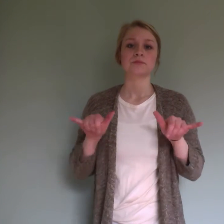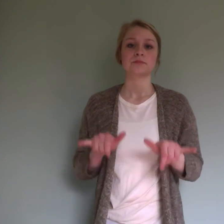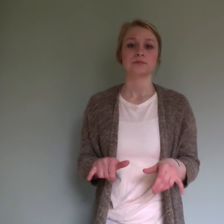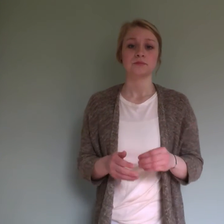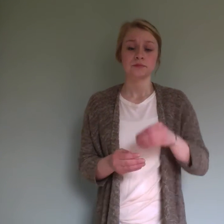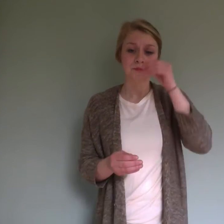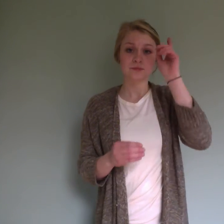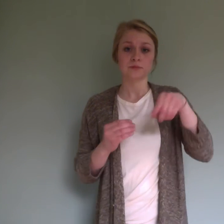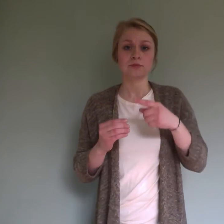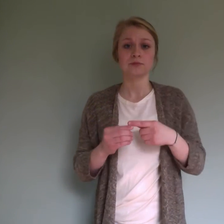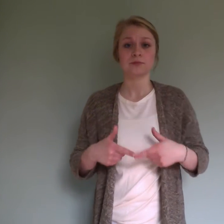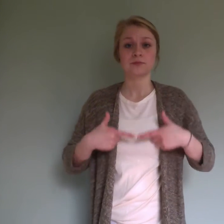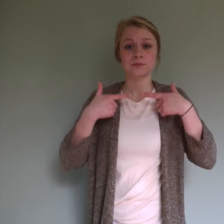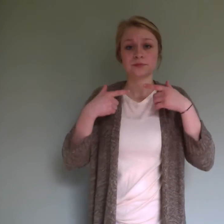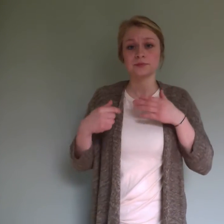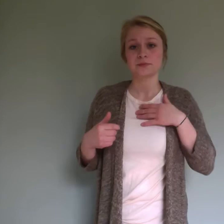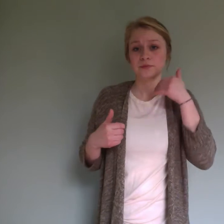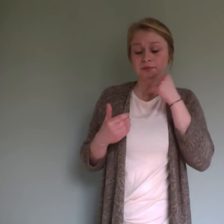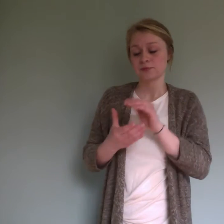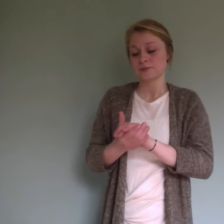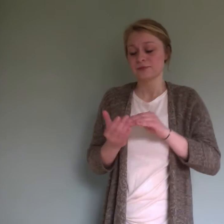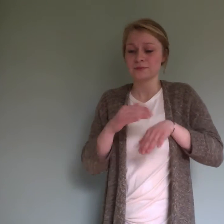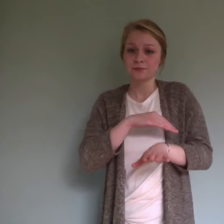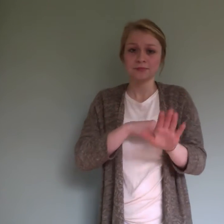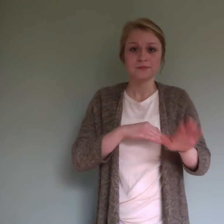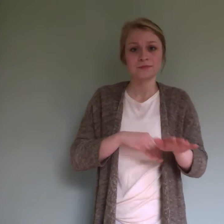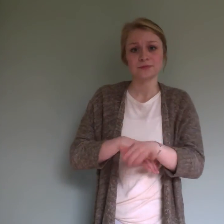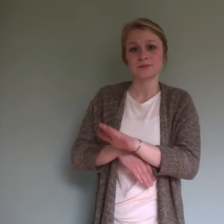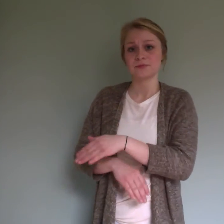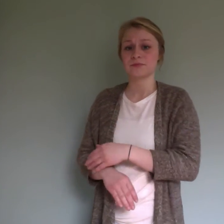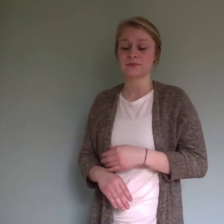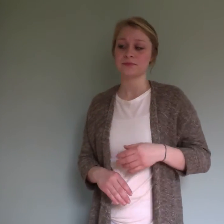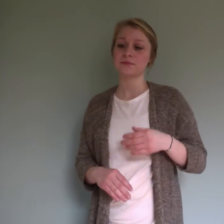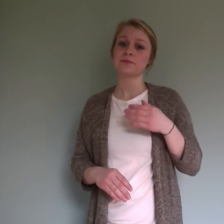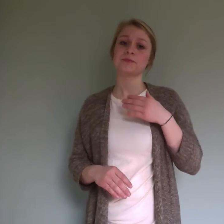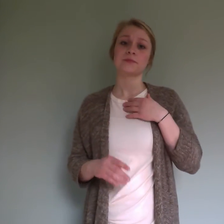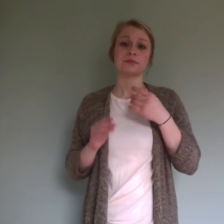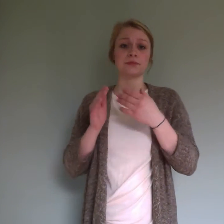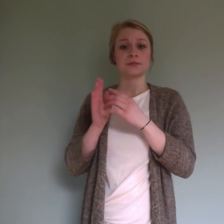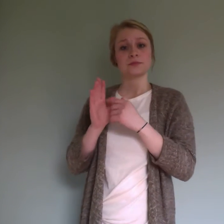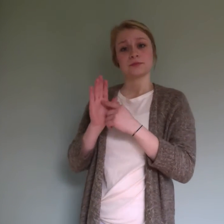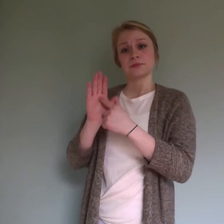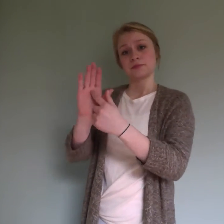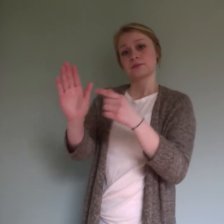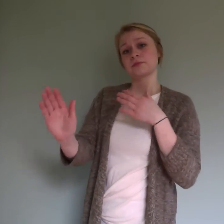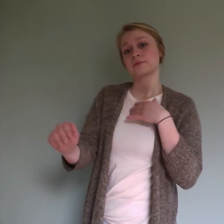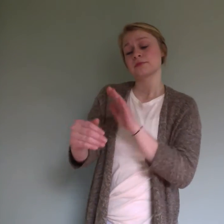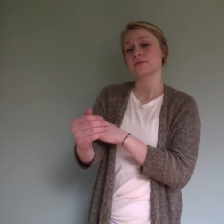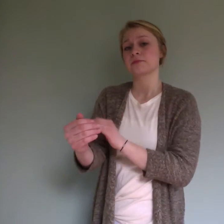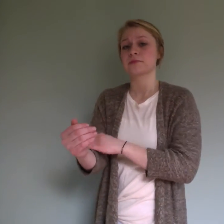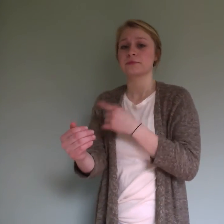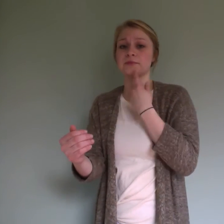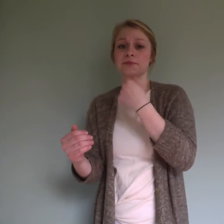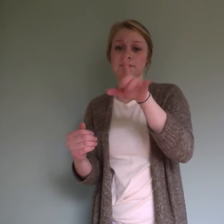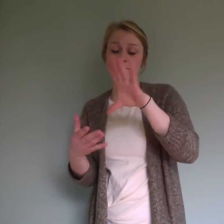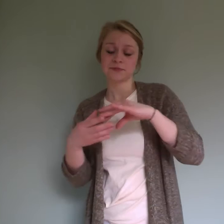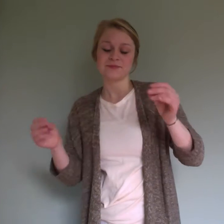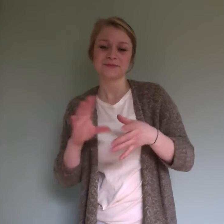I was writing about everything I'm still learning about life My woman brought children for me So I can sing them all my songs And I can tell them stories